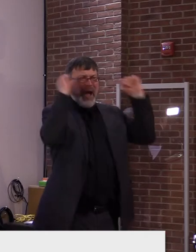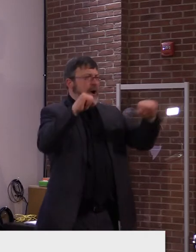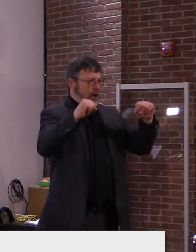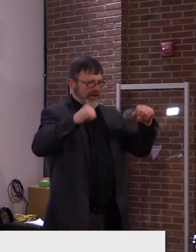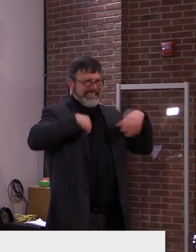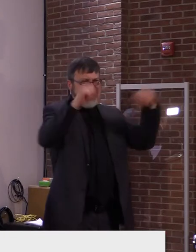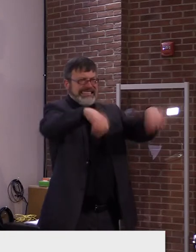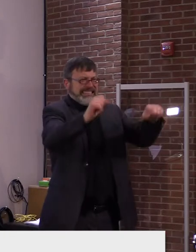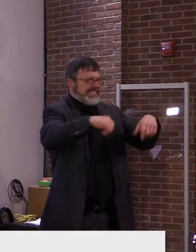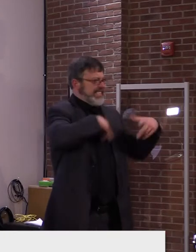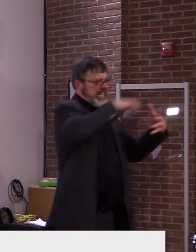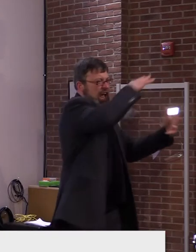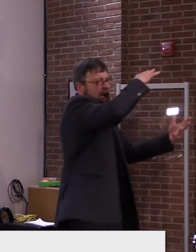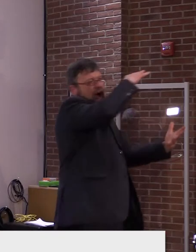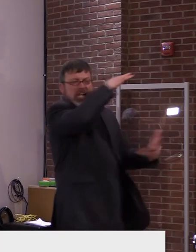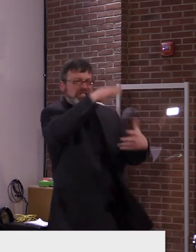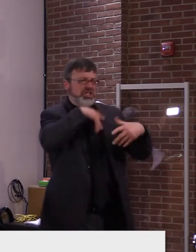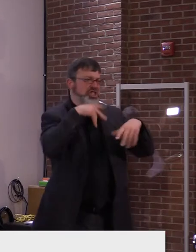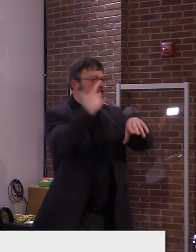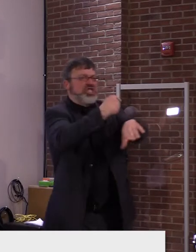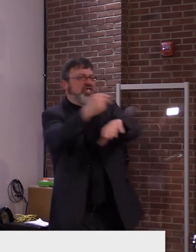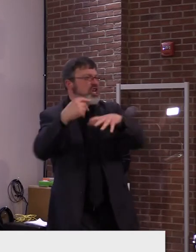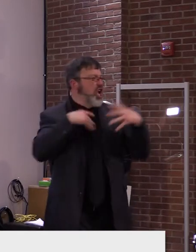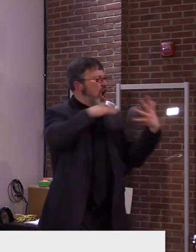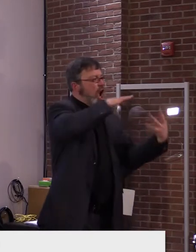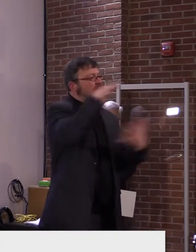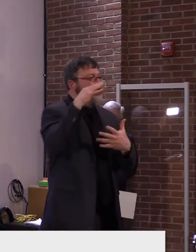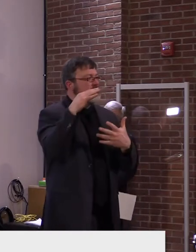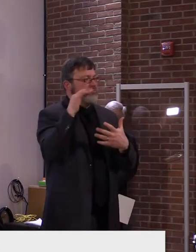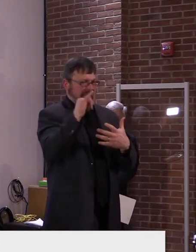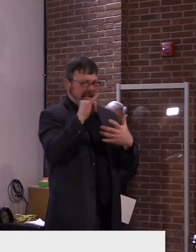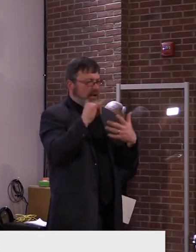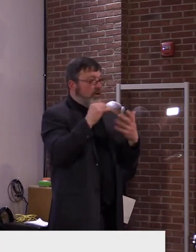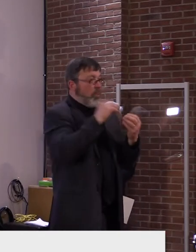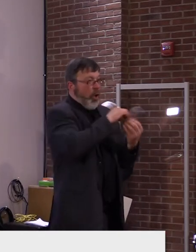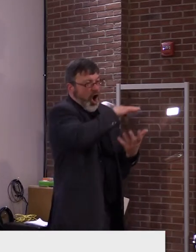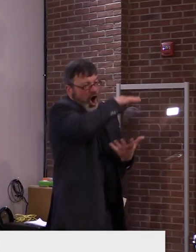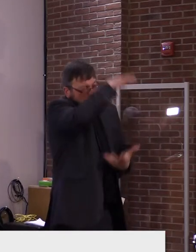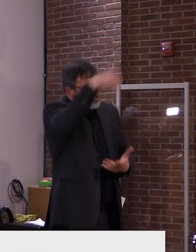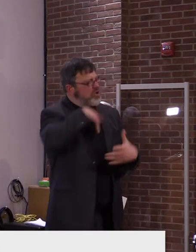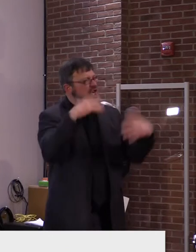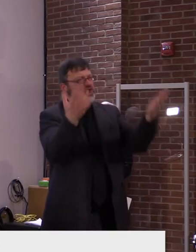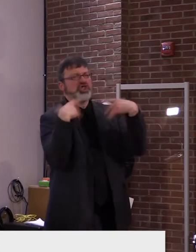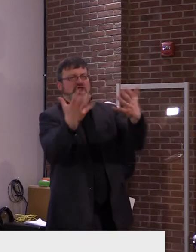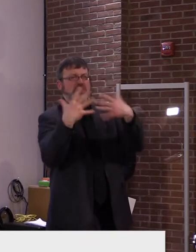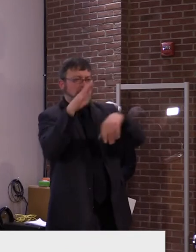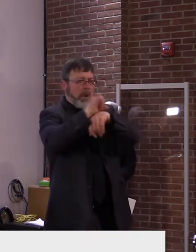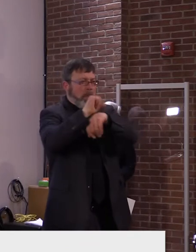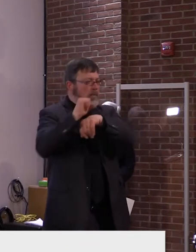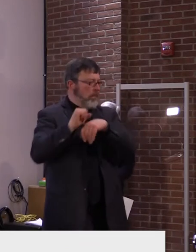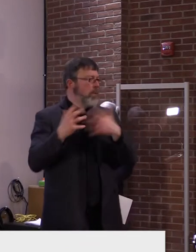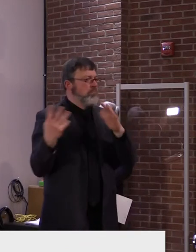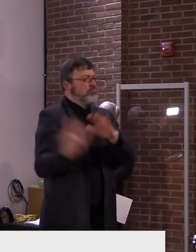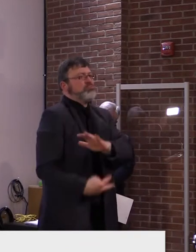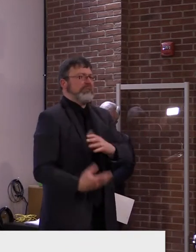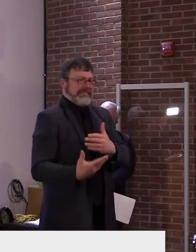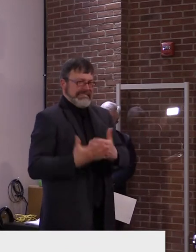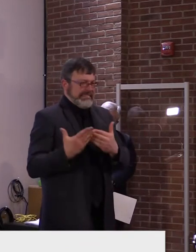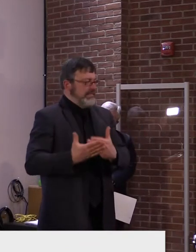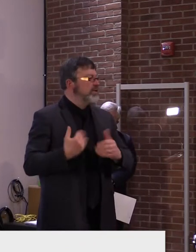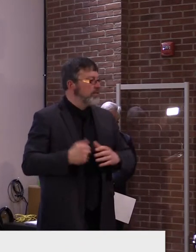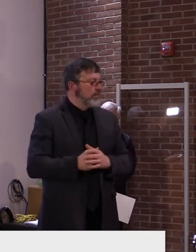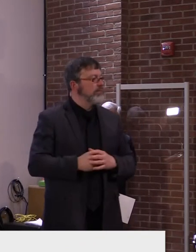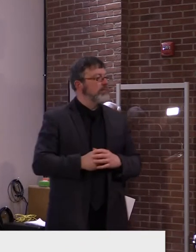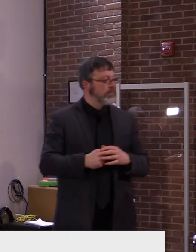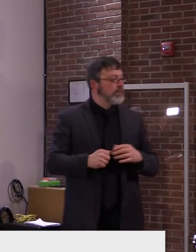Okay. Let me ask you a political question. Second, uh, governor, a young man named Colby LaMarche resigned his position